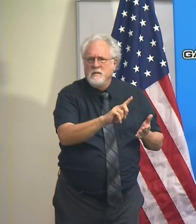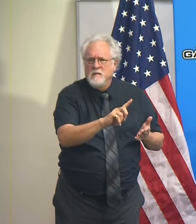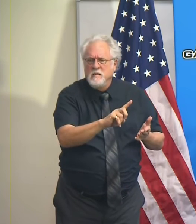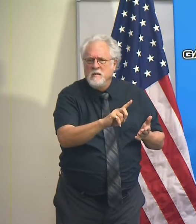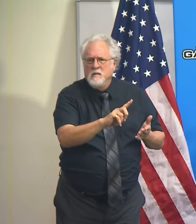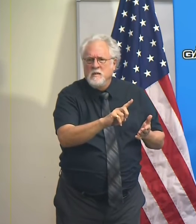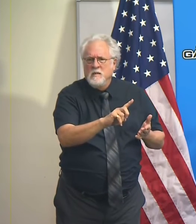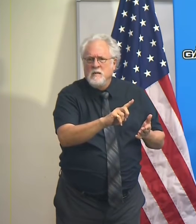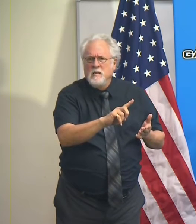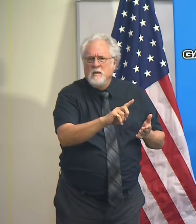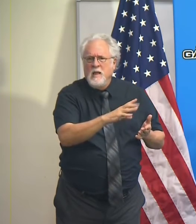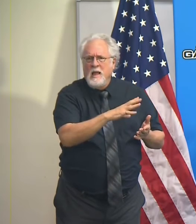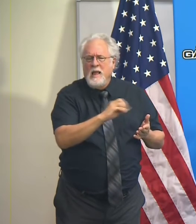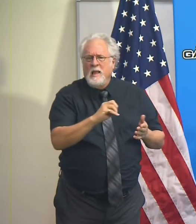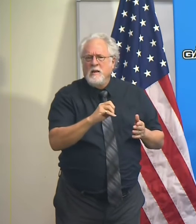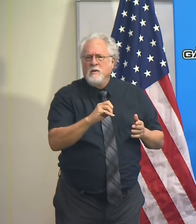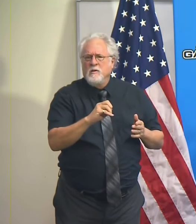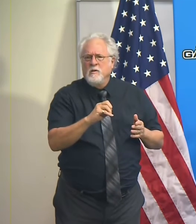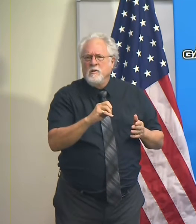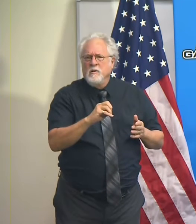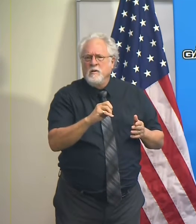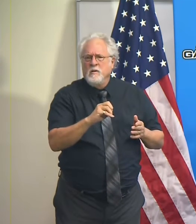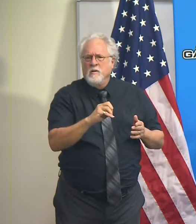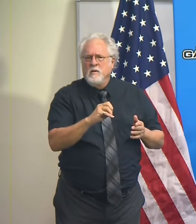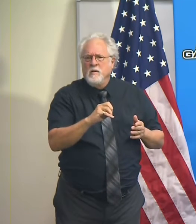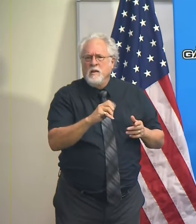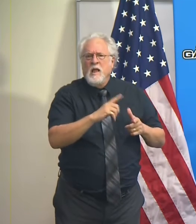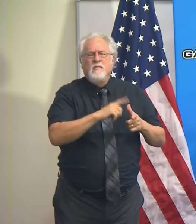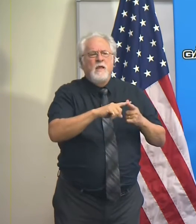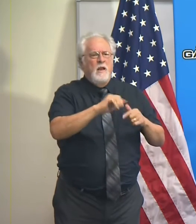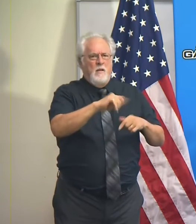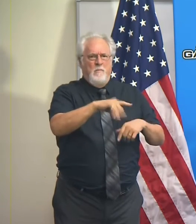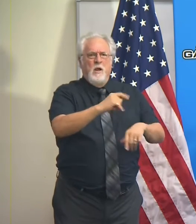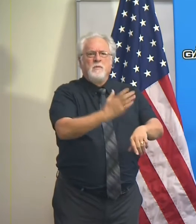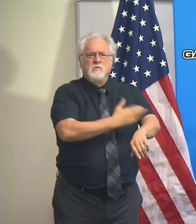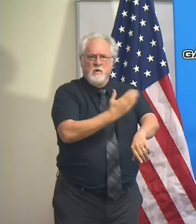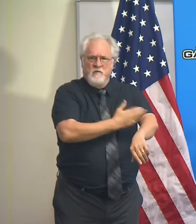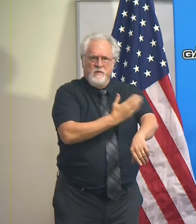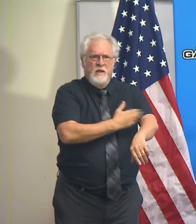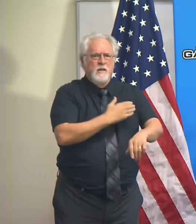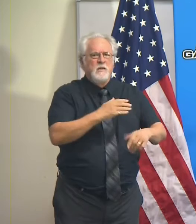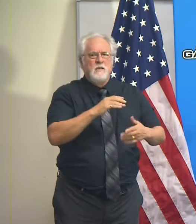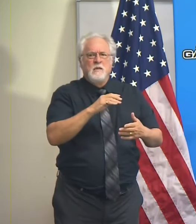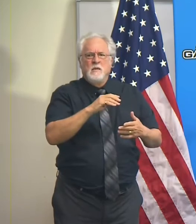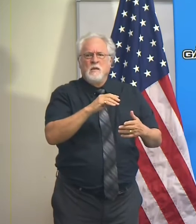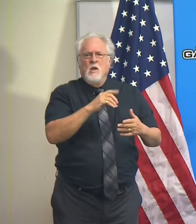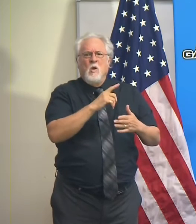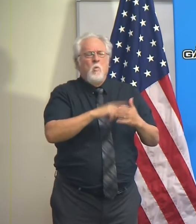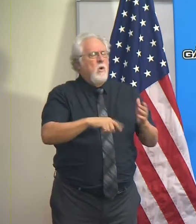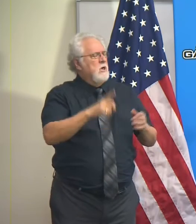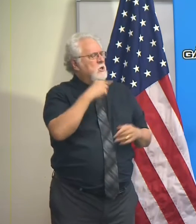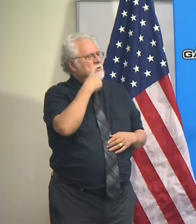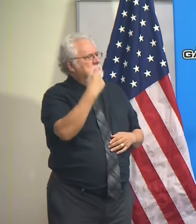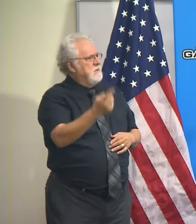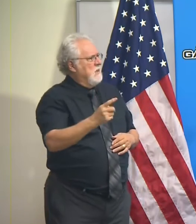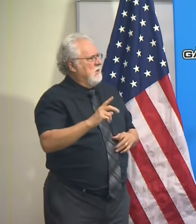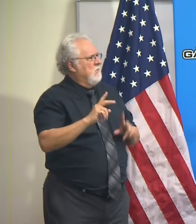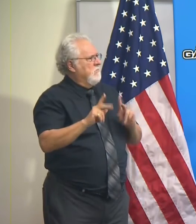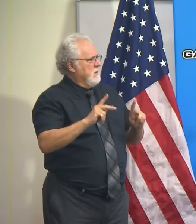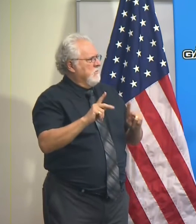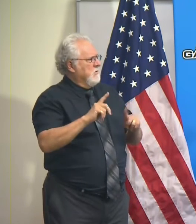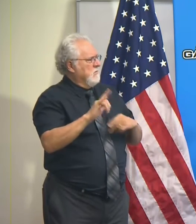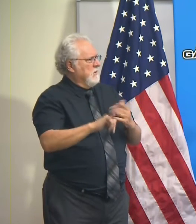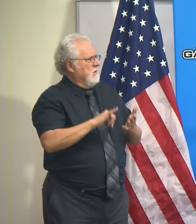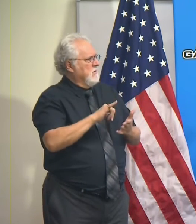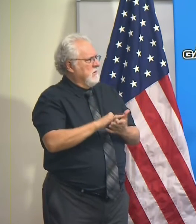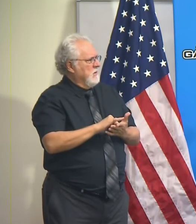be evicted, and then the apartments are renovated and the resale of their tenants. What would you tell all the Frenchers or